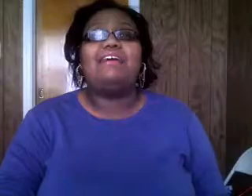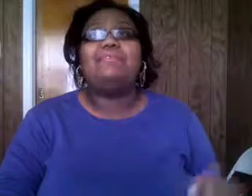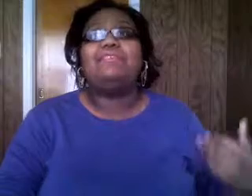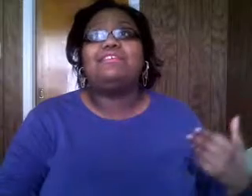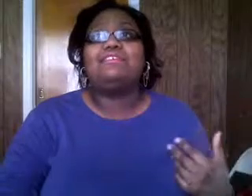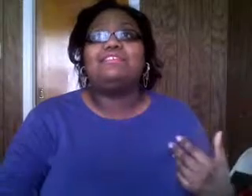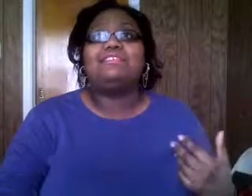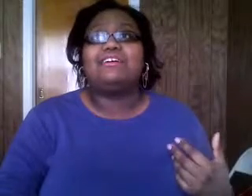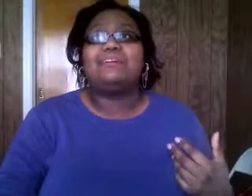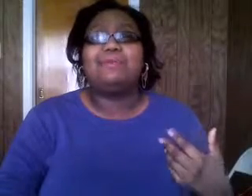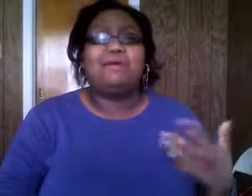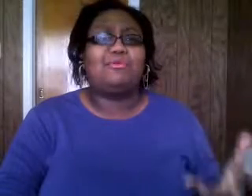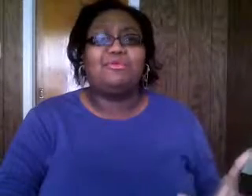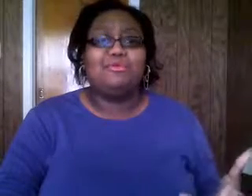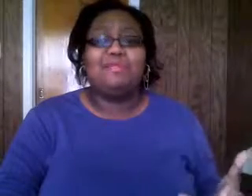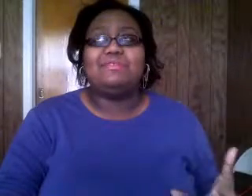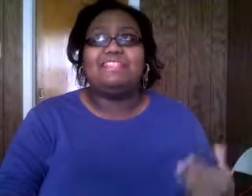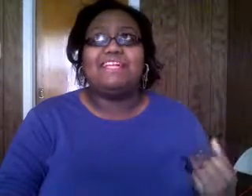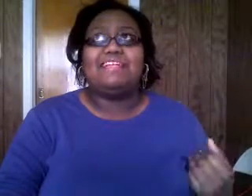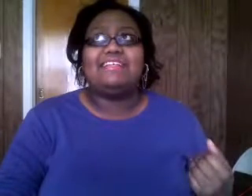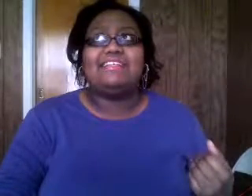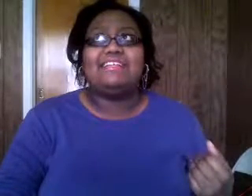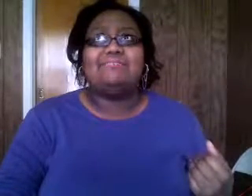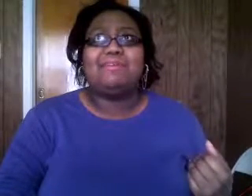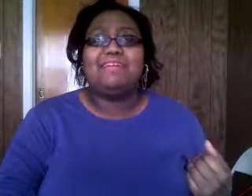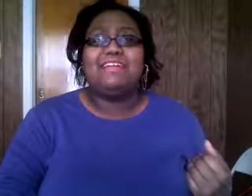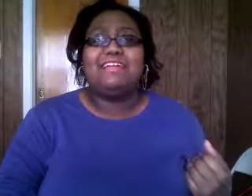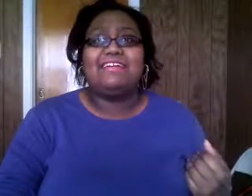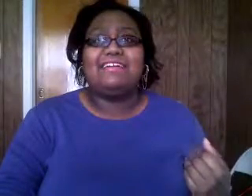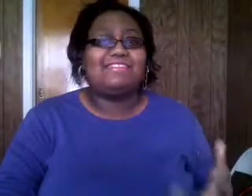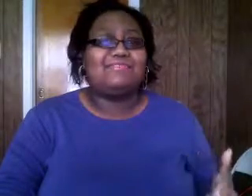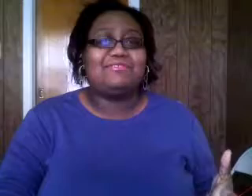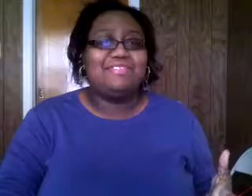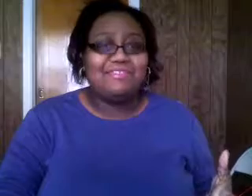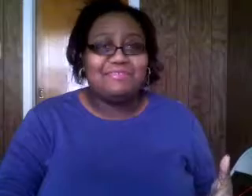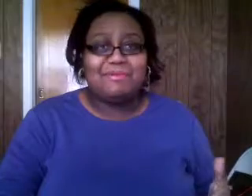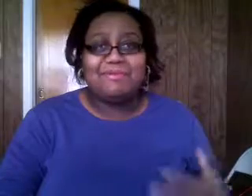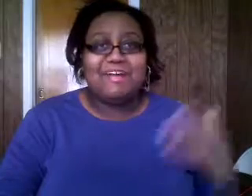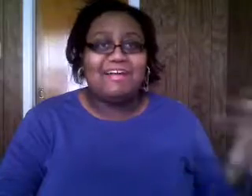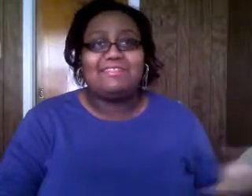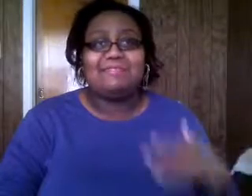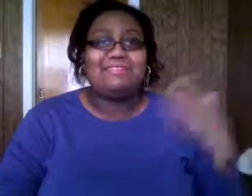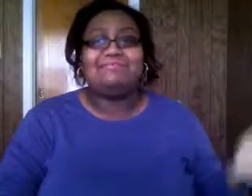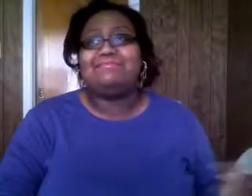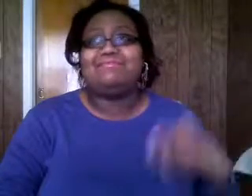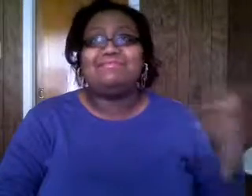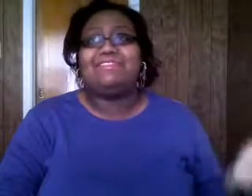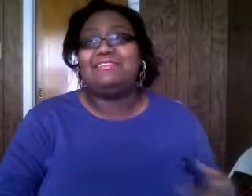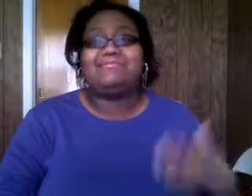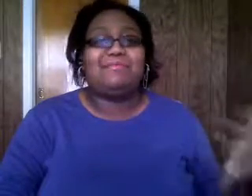was um in my room and it was like maybe like i guess early evening maybe five something maybe